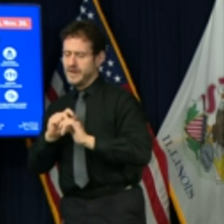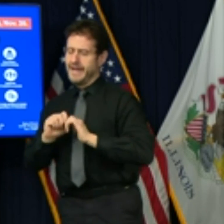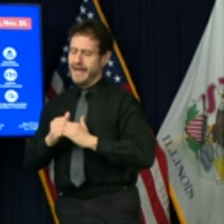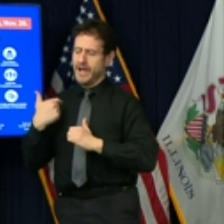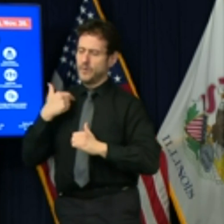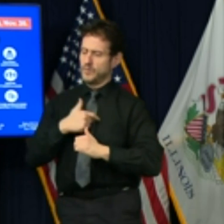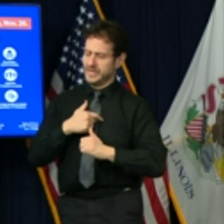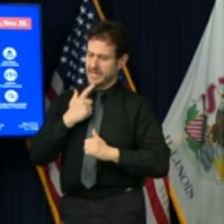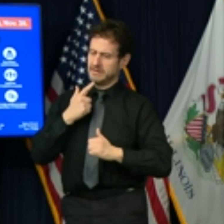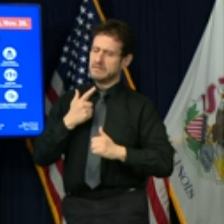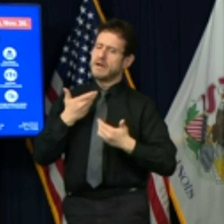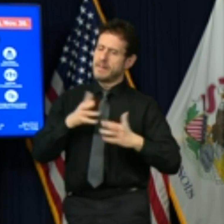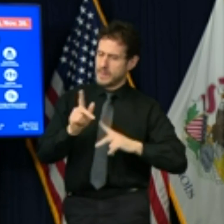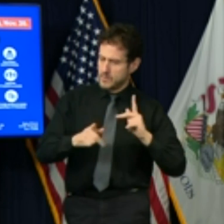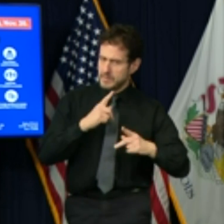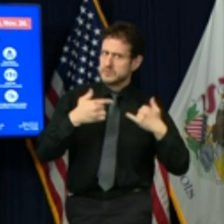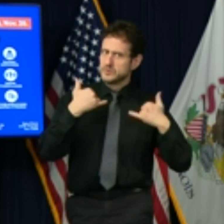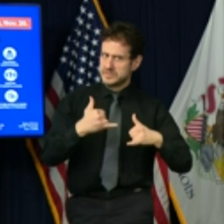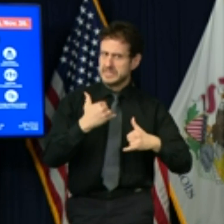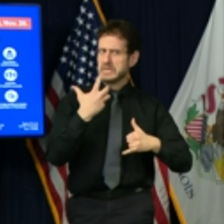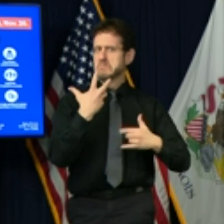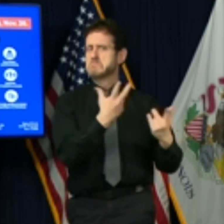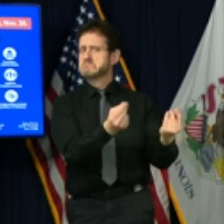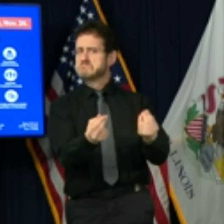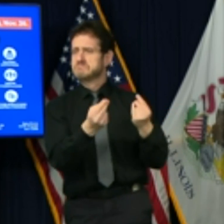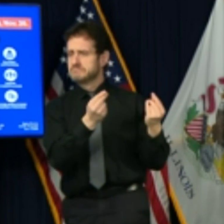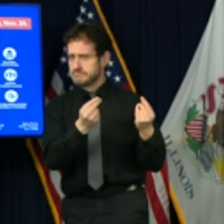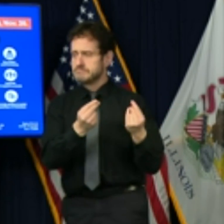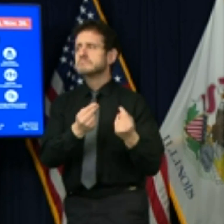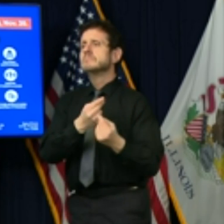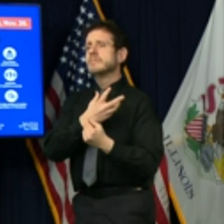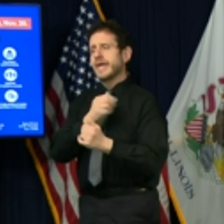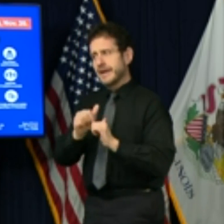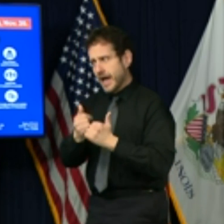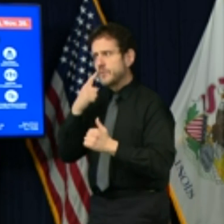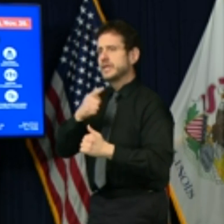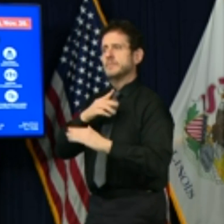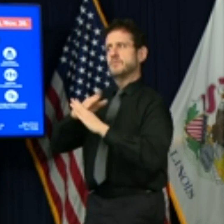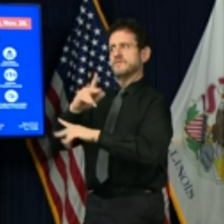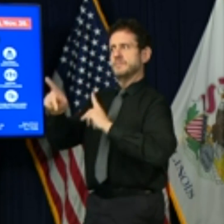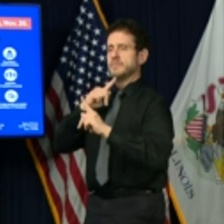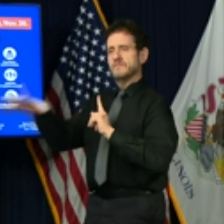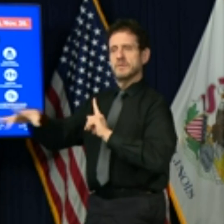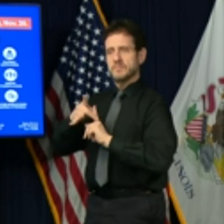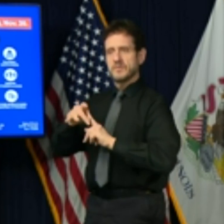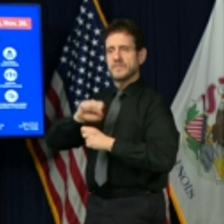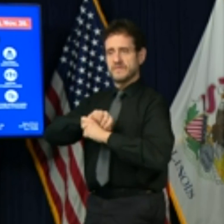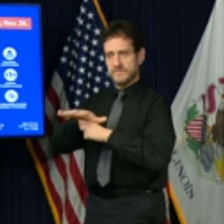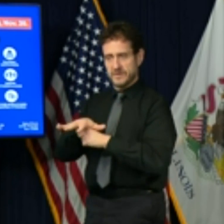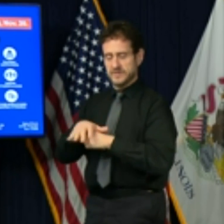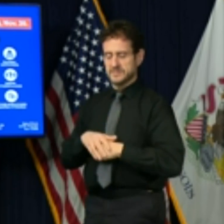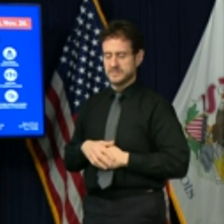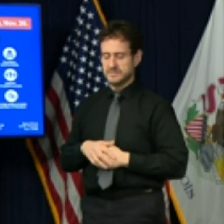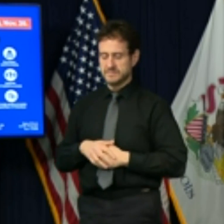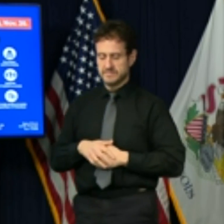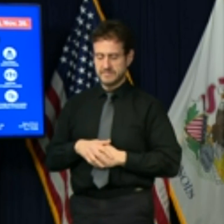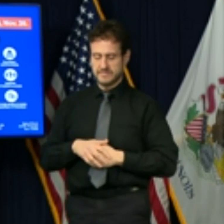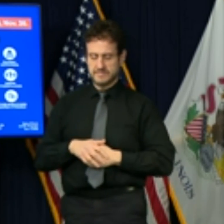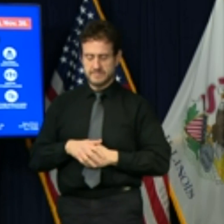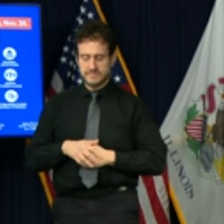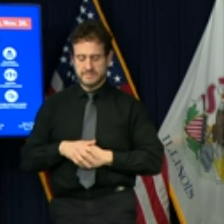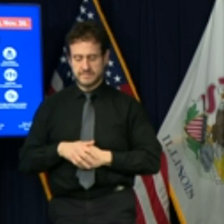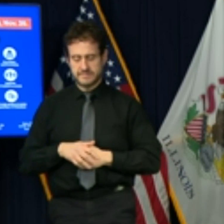about the risk of contracting the virus in various settings. Understanding, sorry, unfortunately,